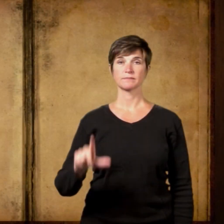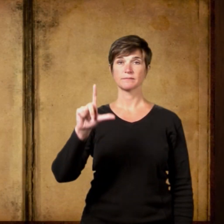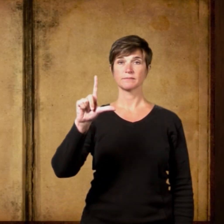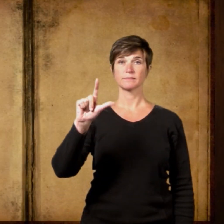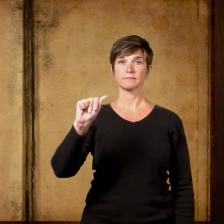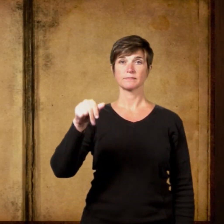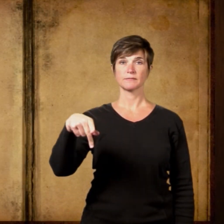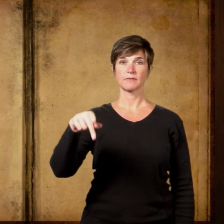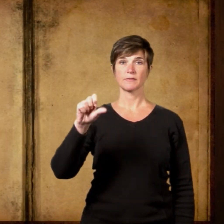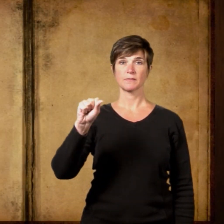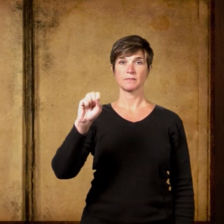Lapse